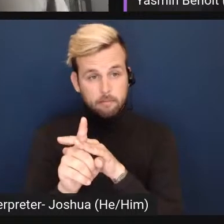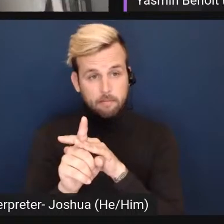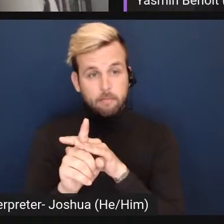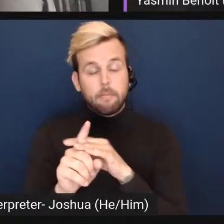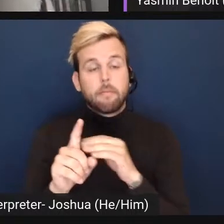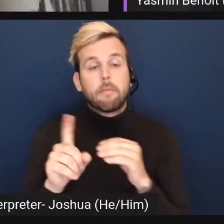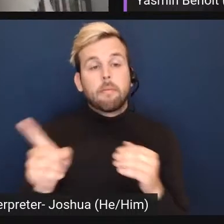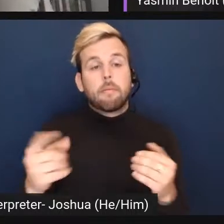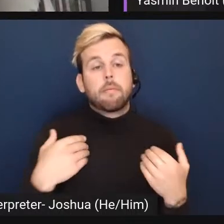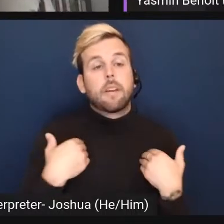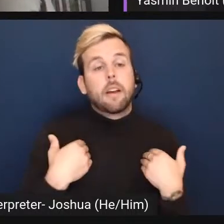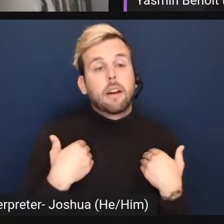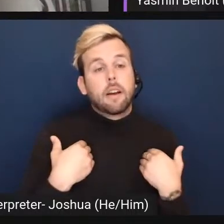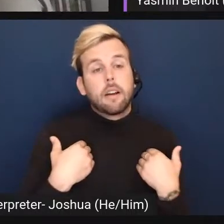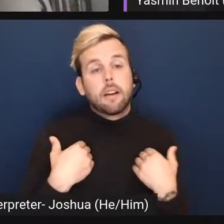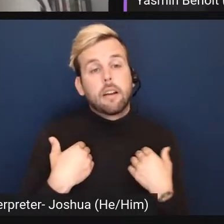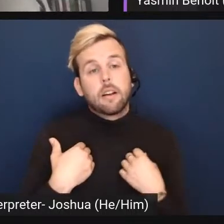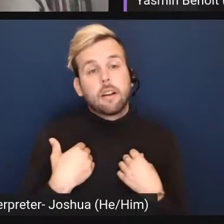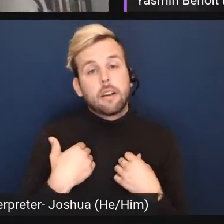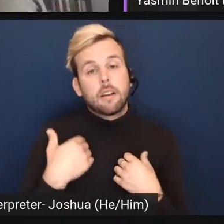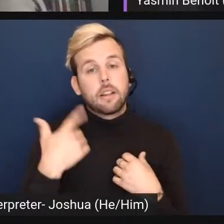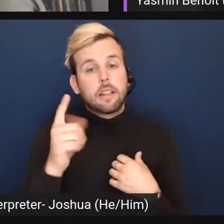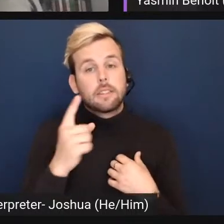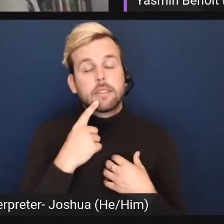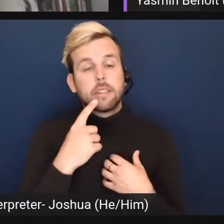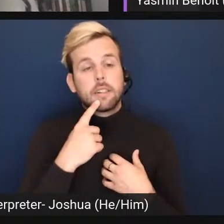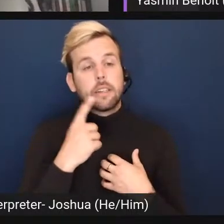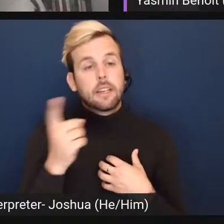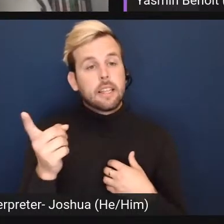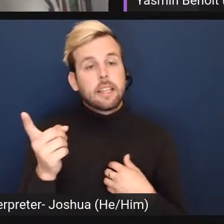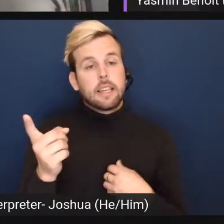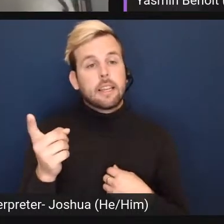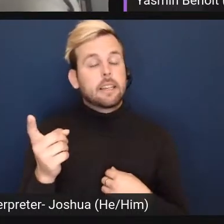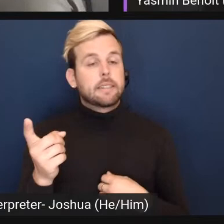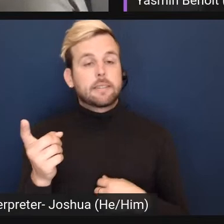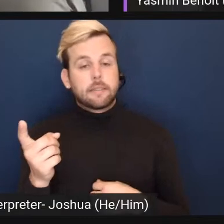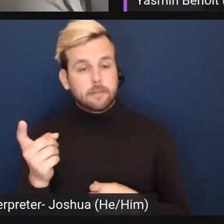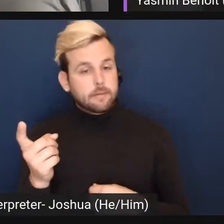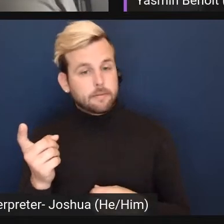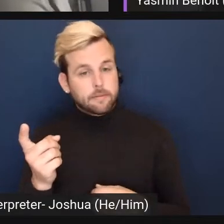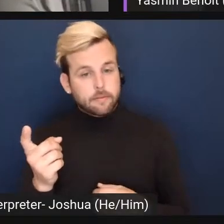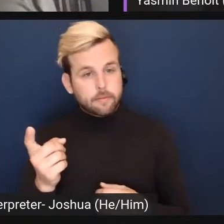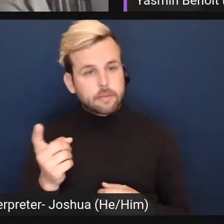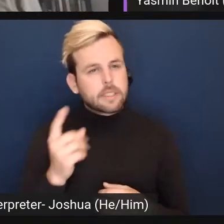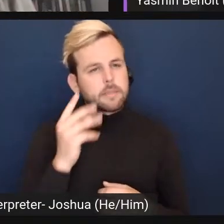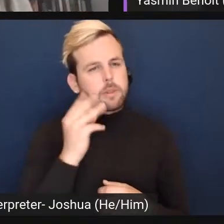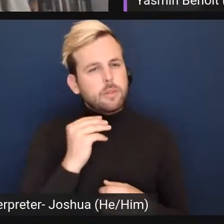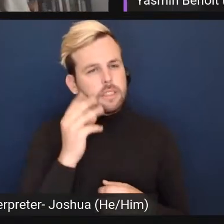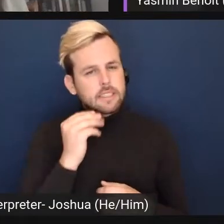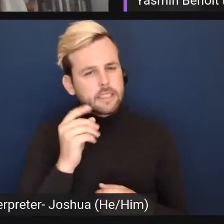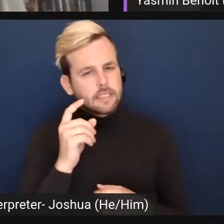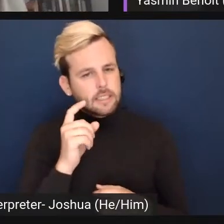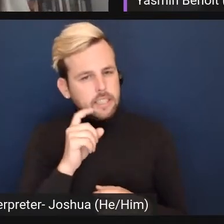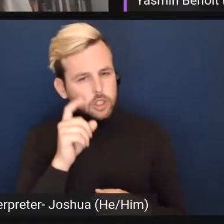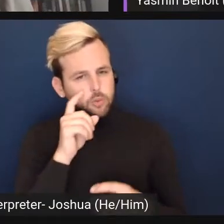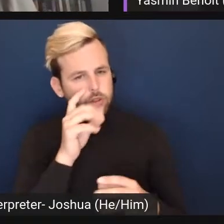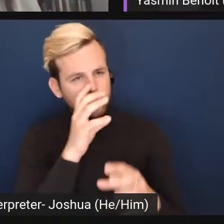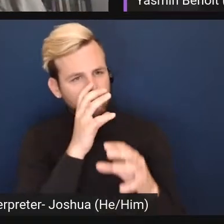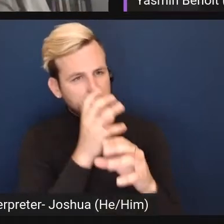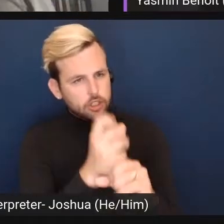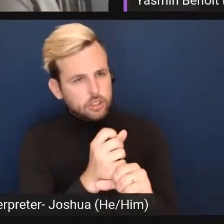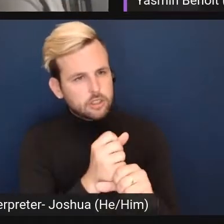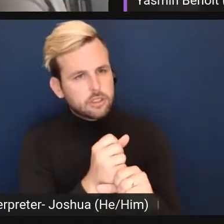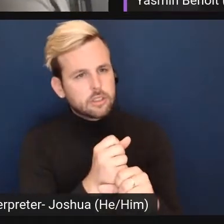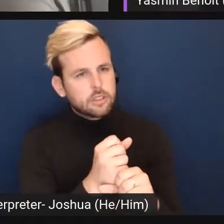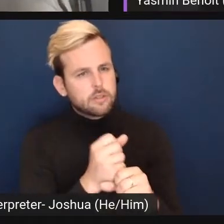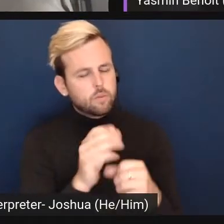say that they like experienced sexual attraction in a way that is perceivable